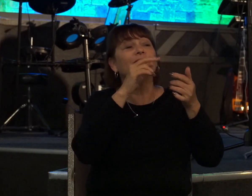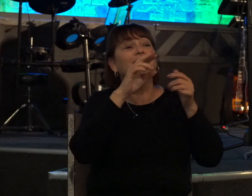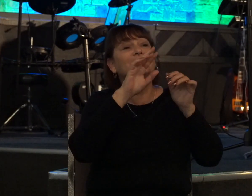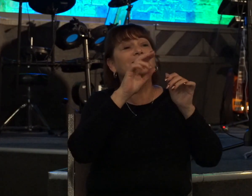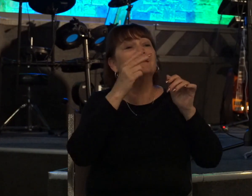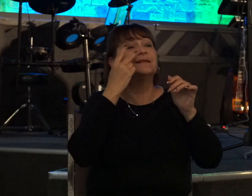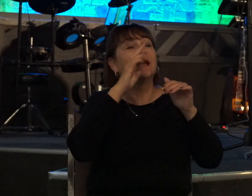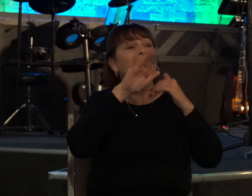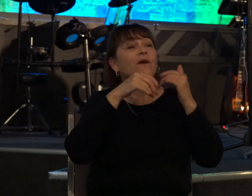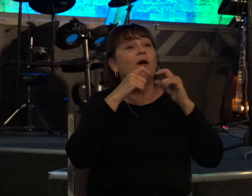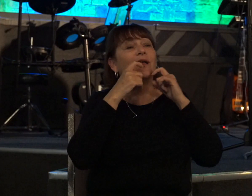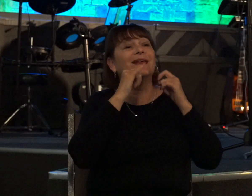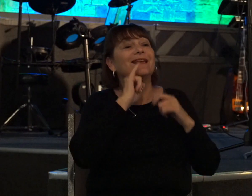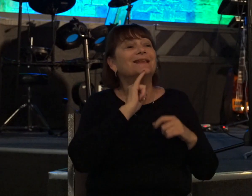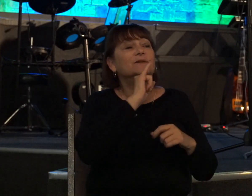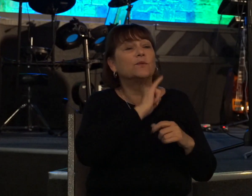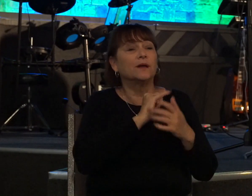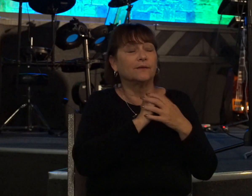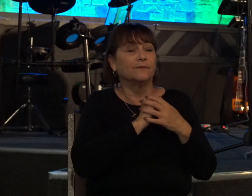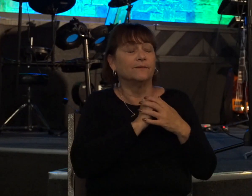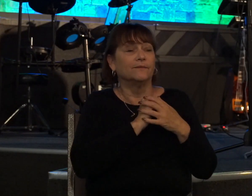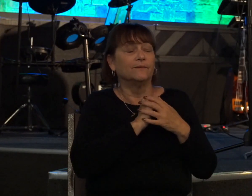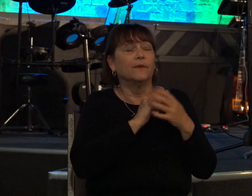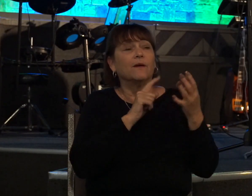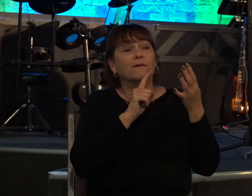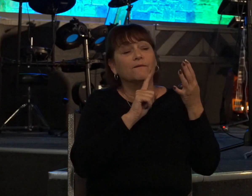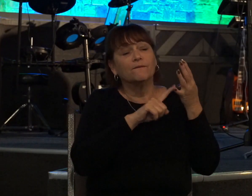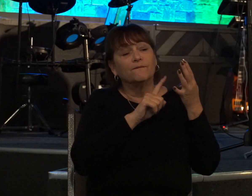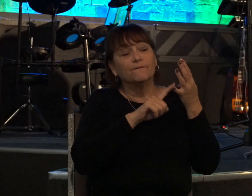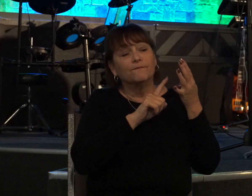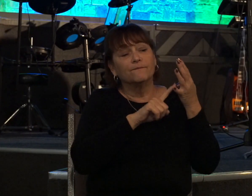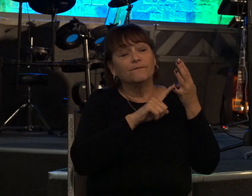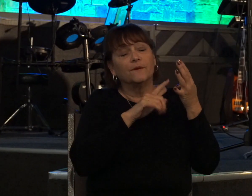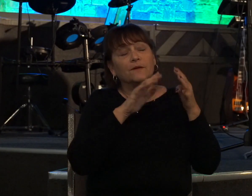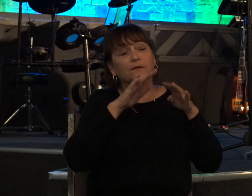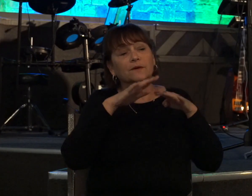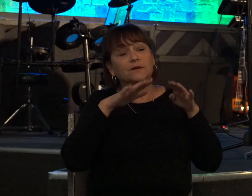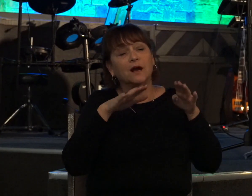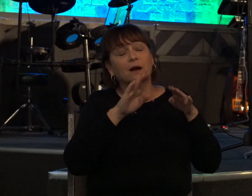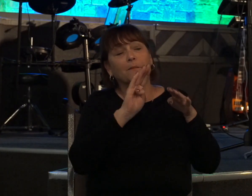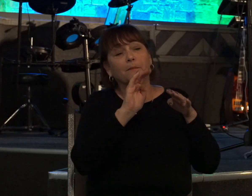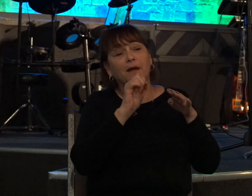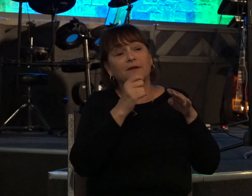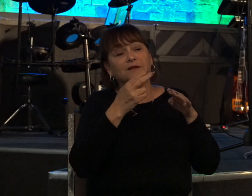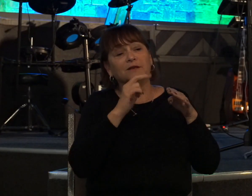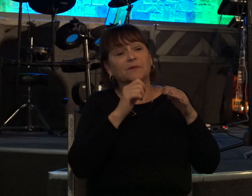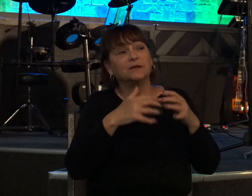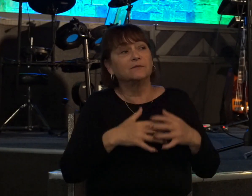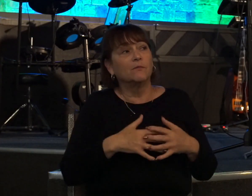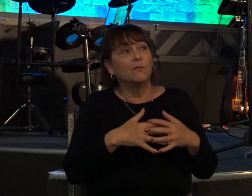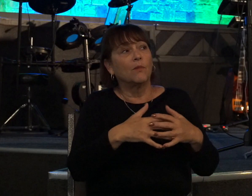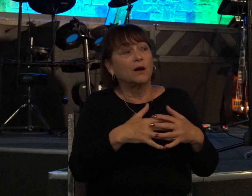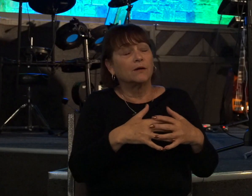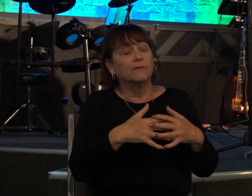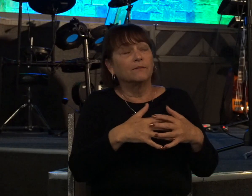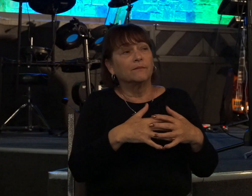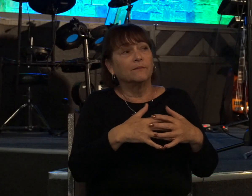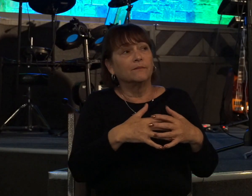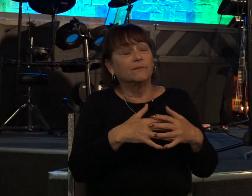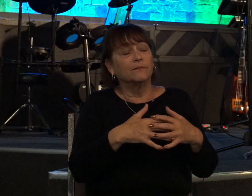and fourthly the child basheba is pregnant the child that basheba is pregnant with